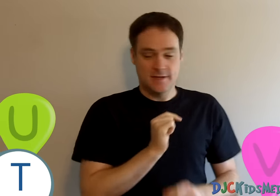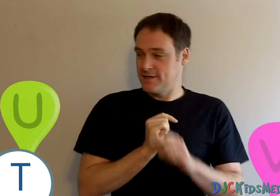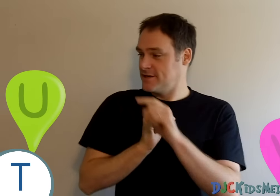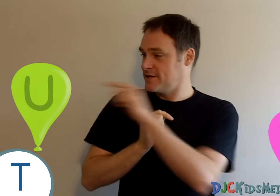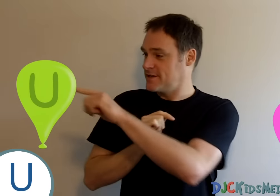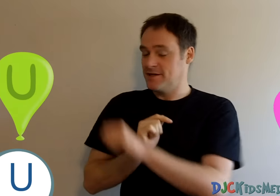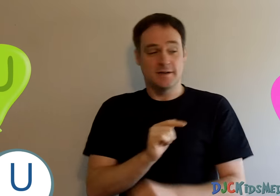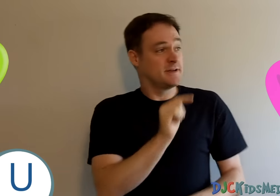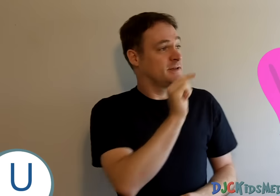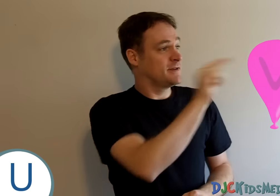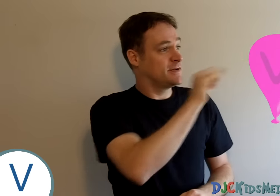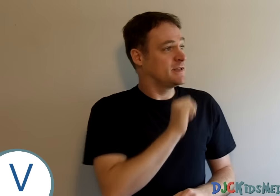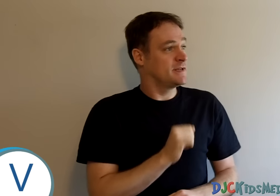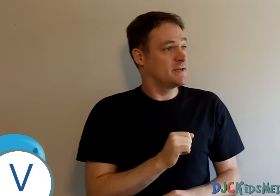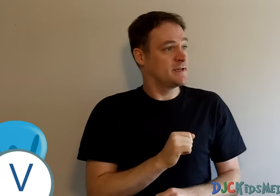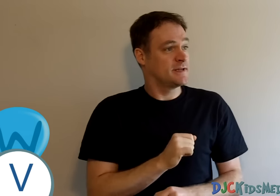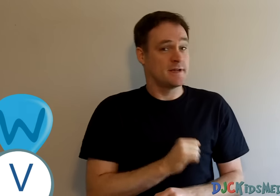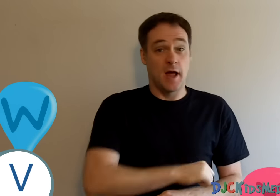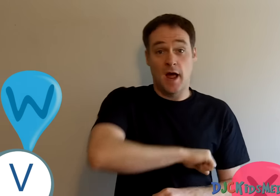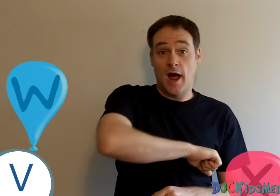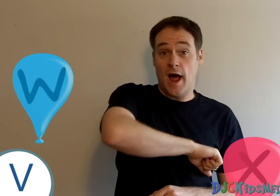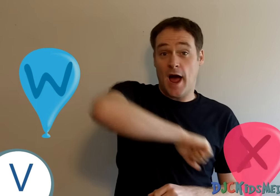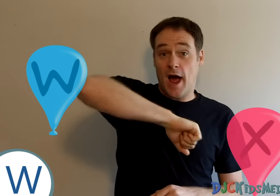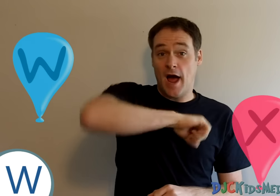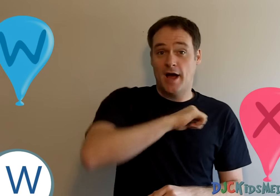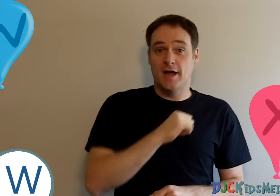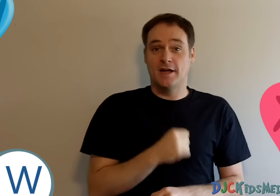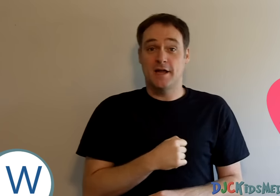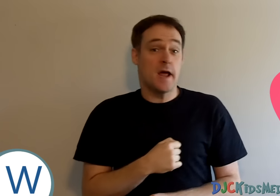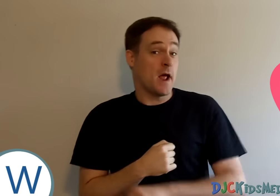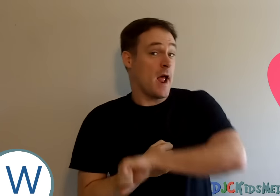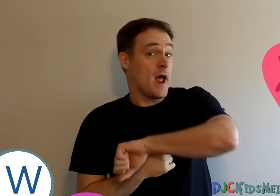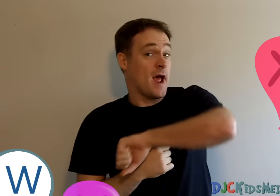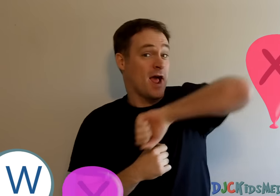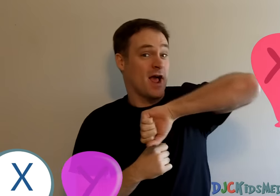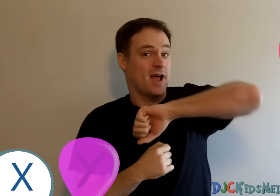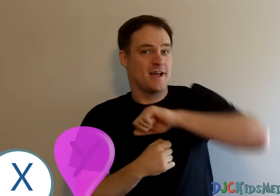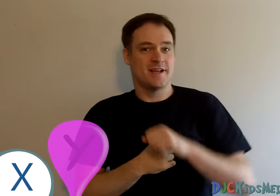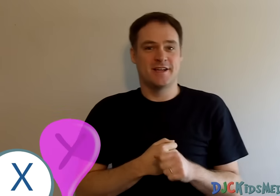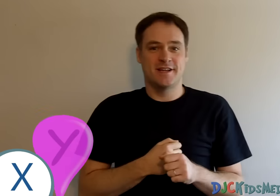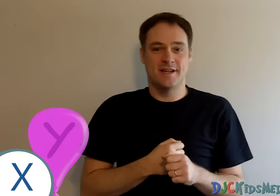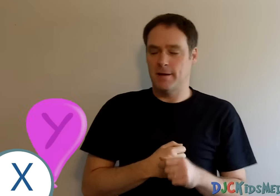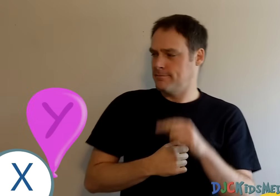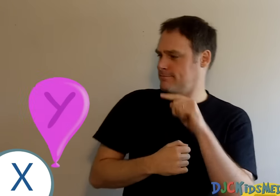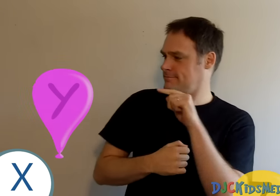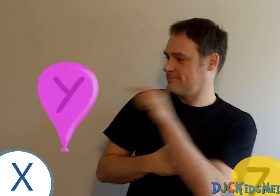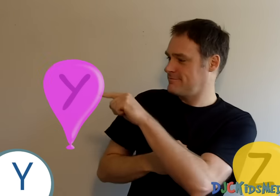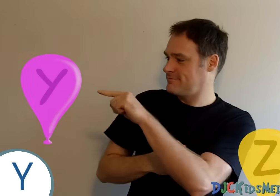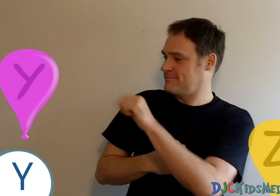T, U, V, W, X, Y,